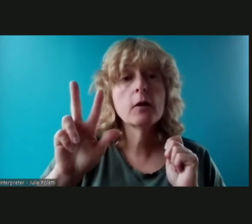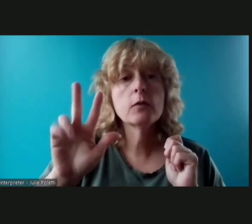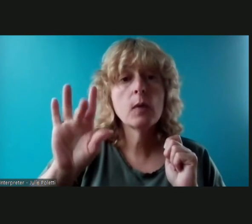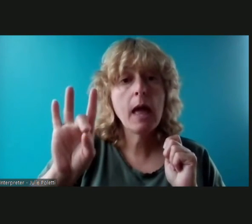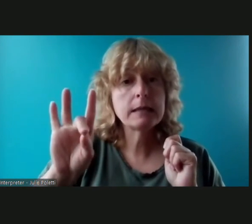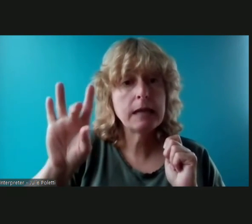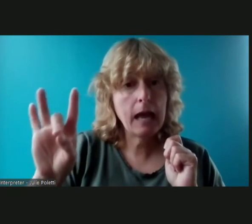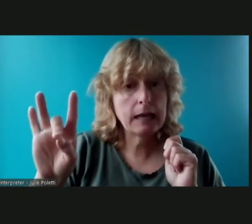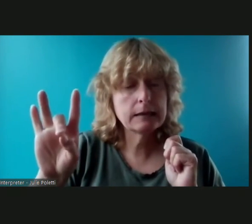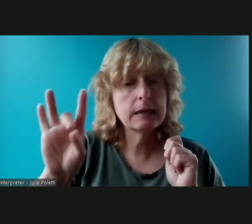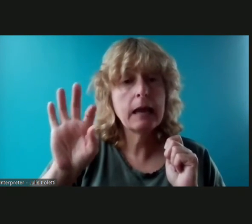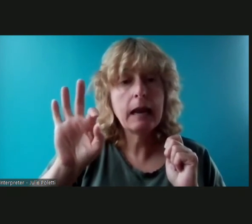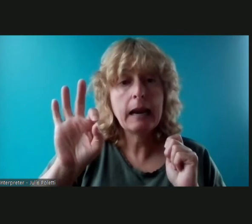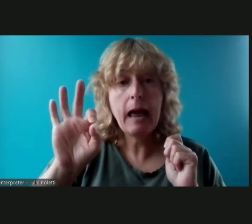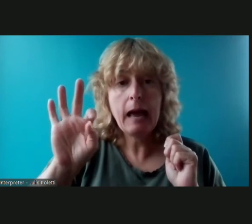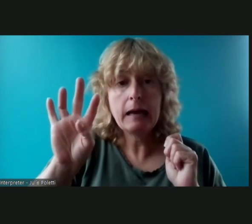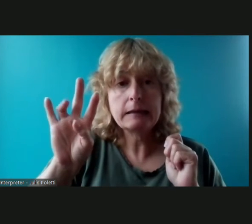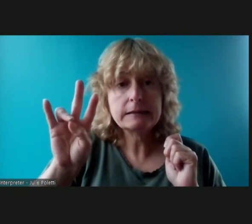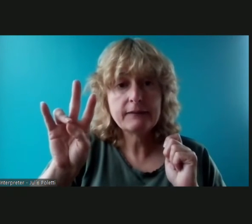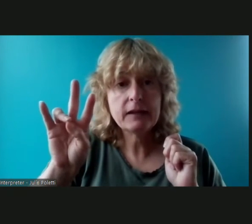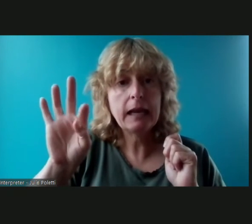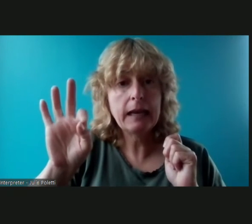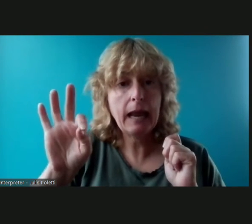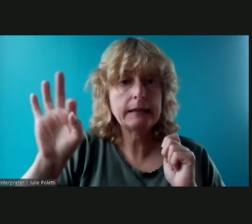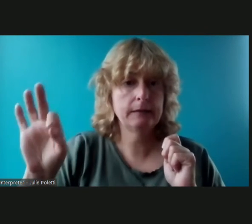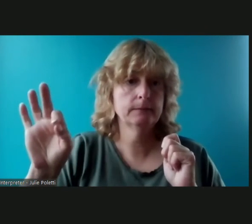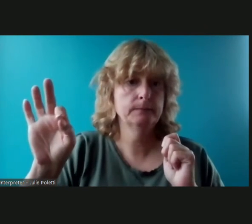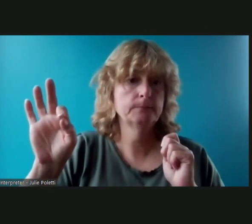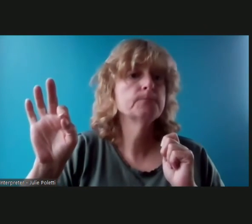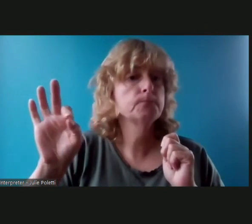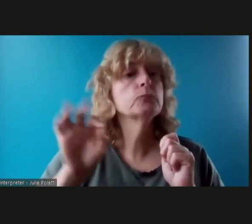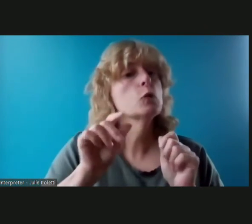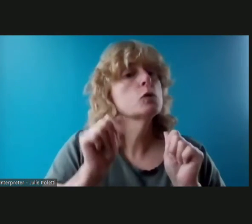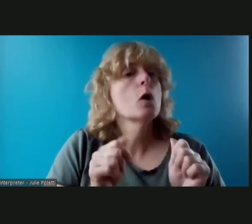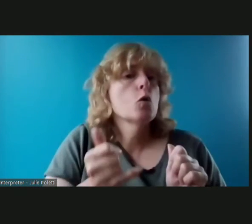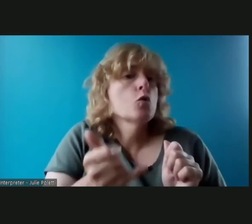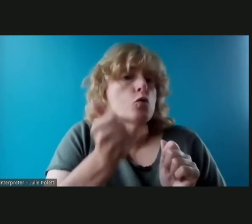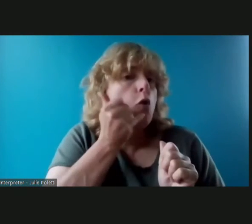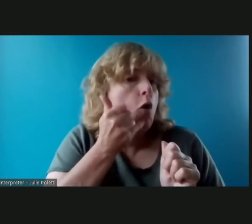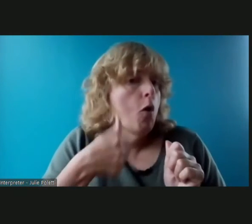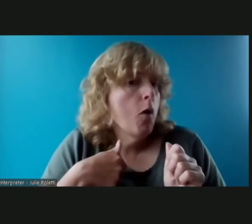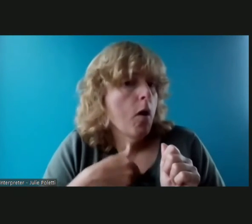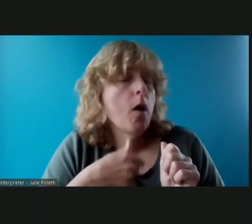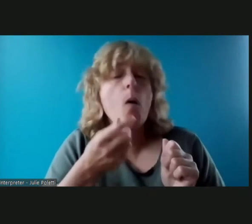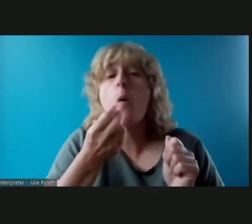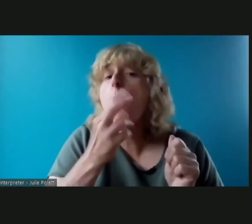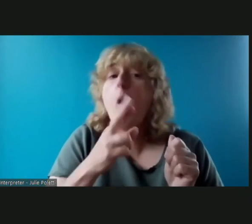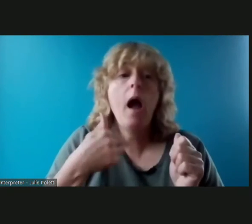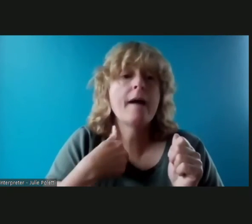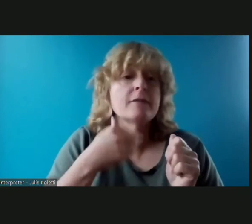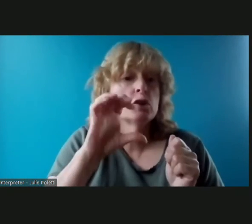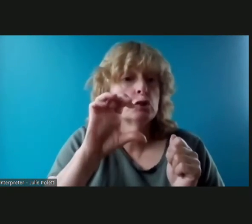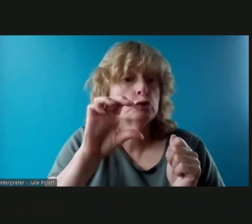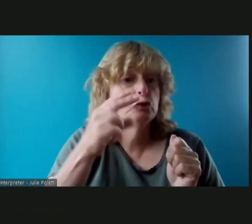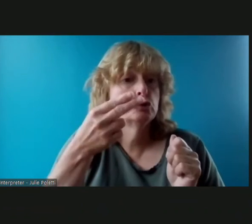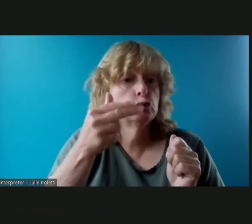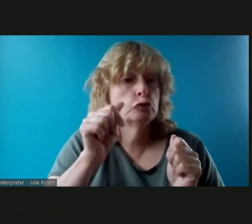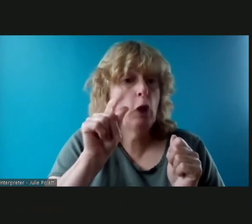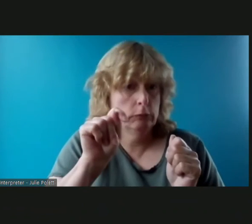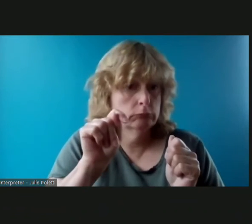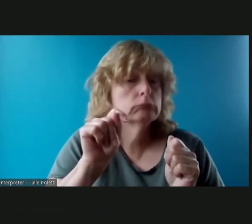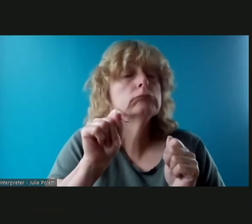-9799 so you can give us a call you can even we have a chat feature on our website